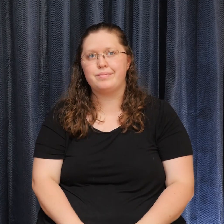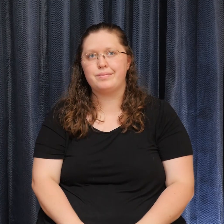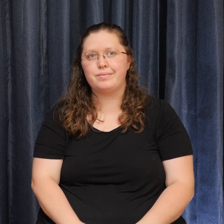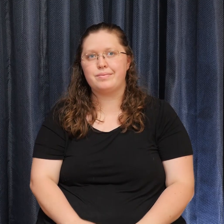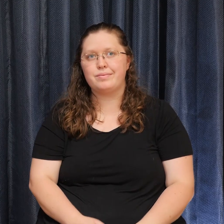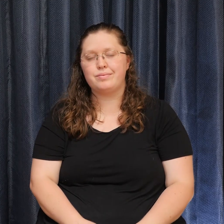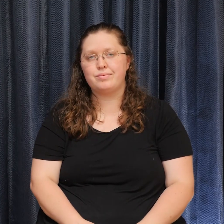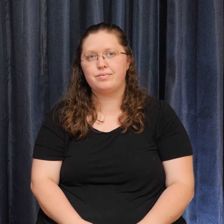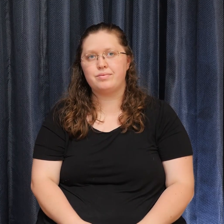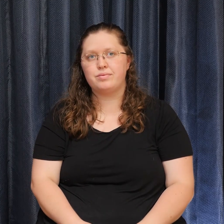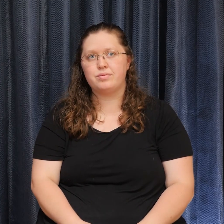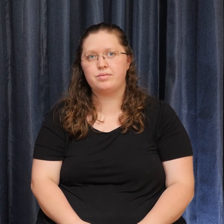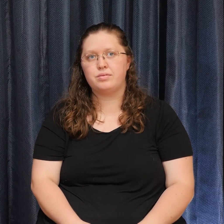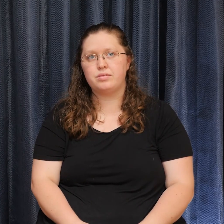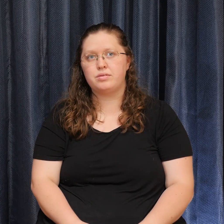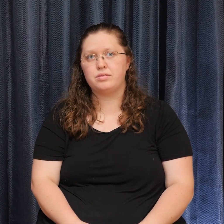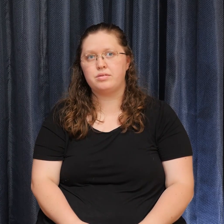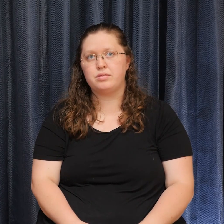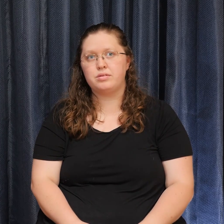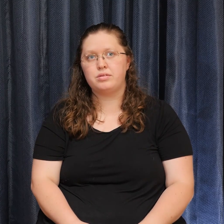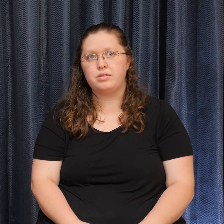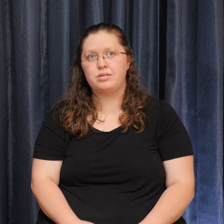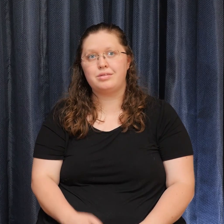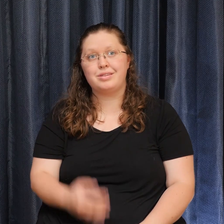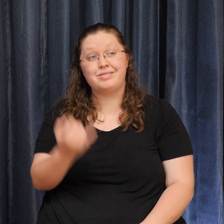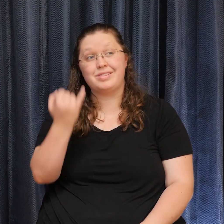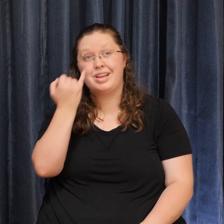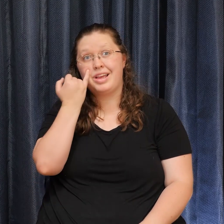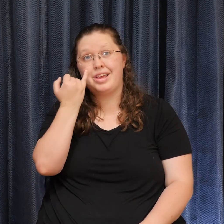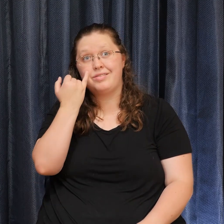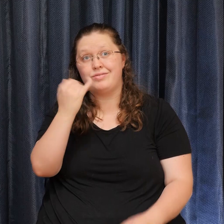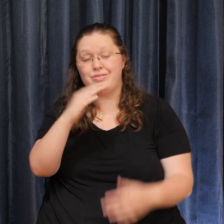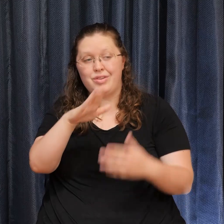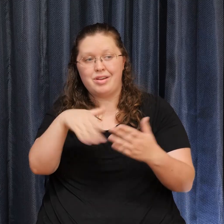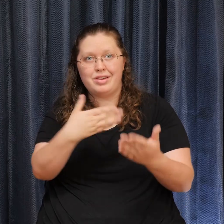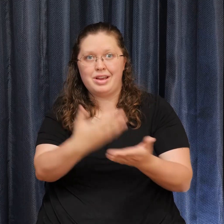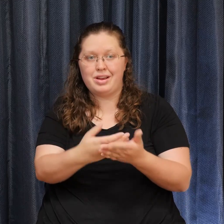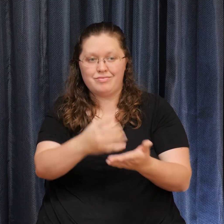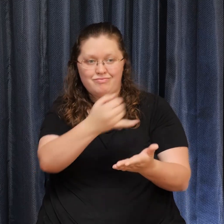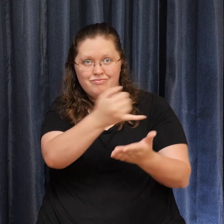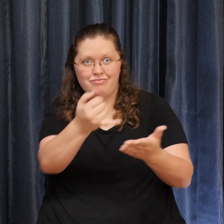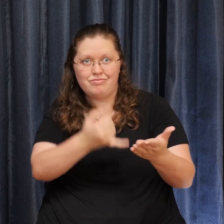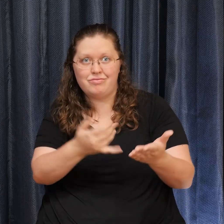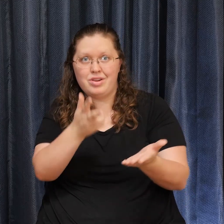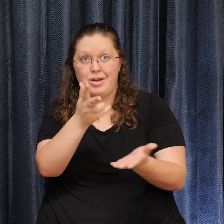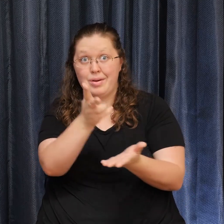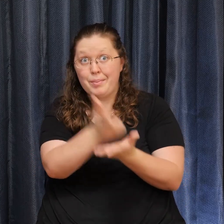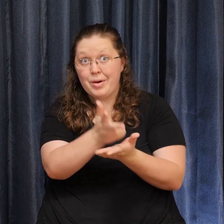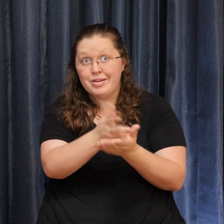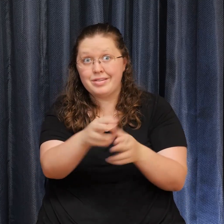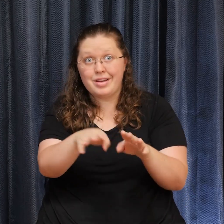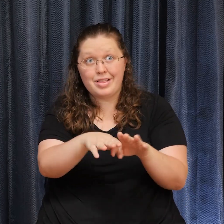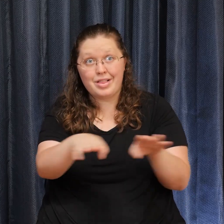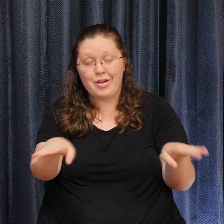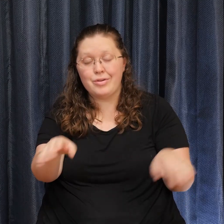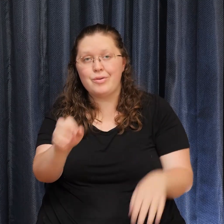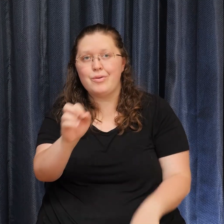Whether it's anointing our parking lots with chalk art prayers or planting basil in the community garden, these small acts of